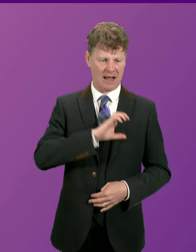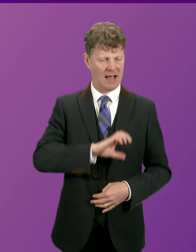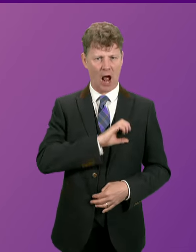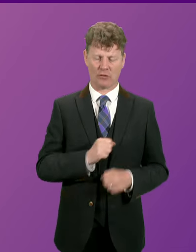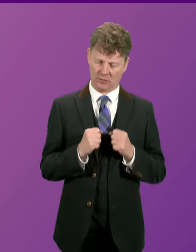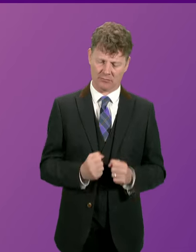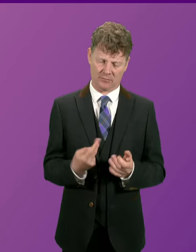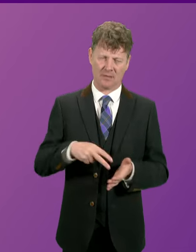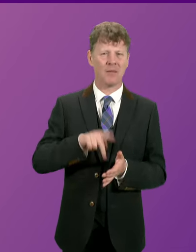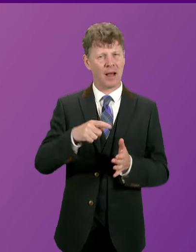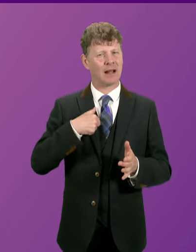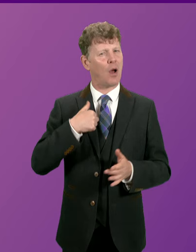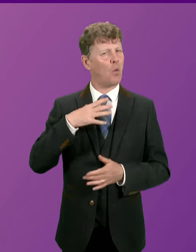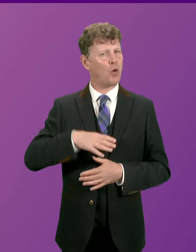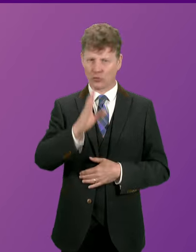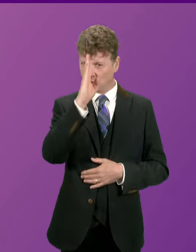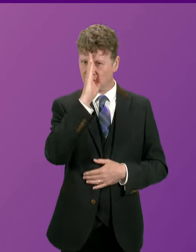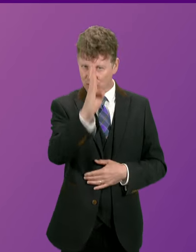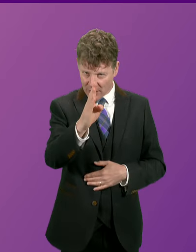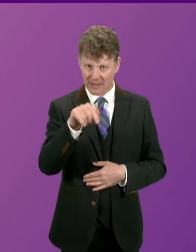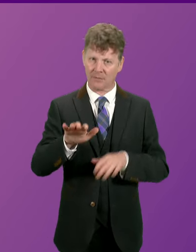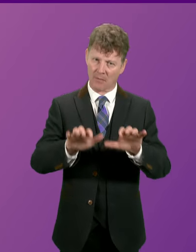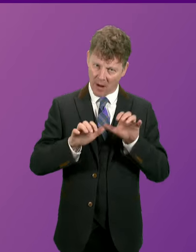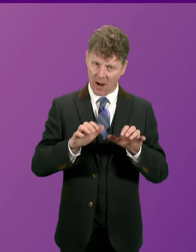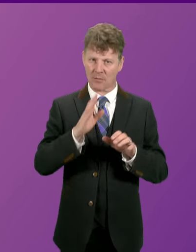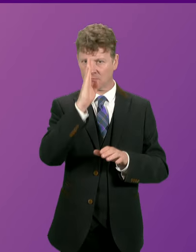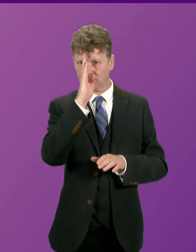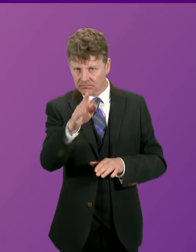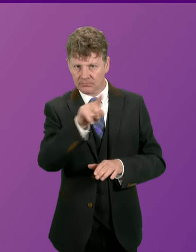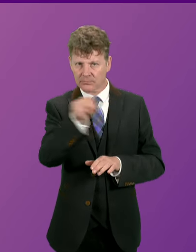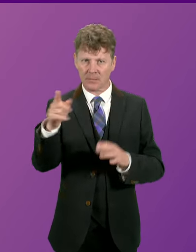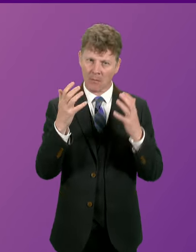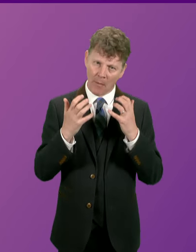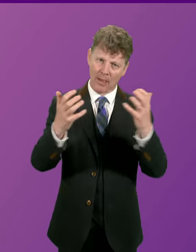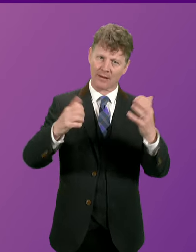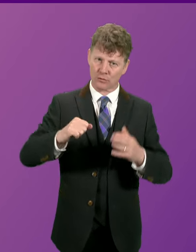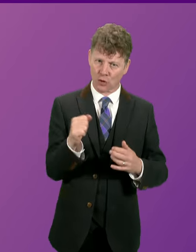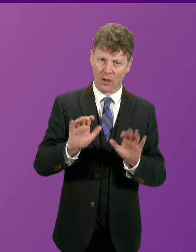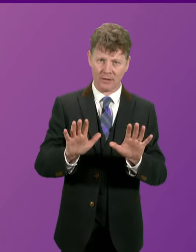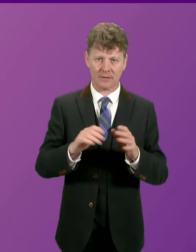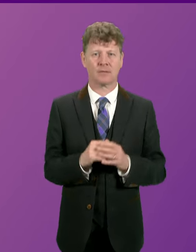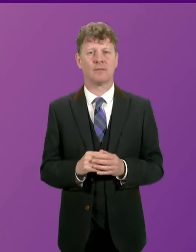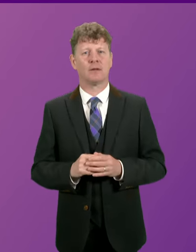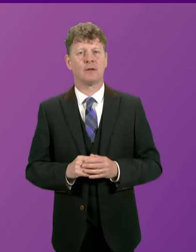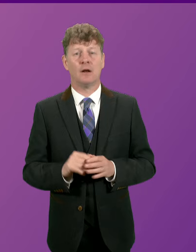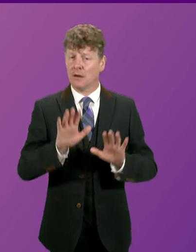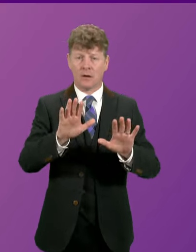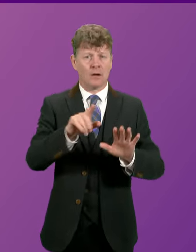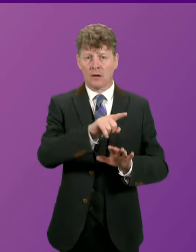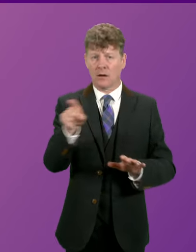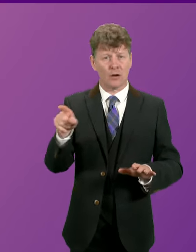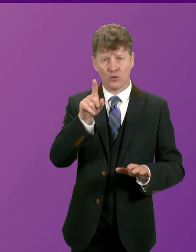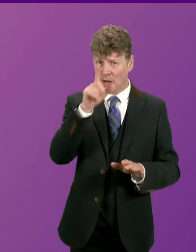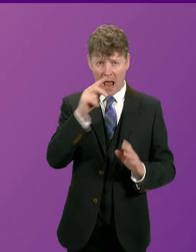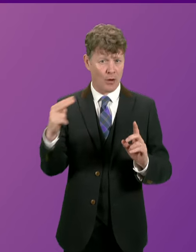I will be straight with Parliament and the public in Scotland. And what I've said, and people, if they want to go and look at all the